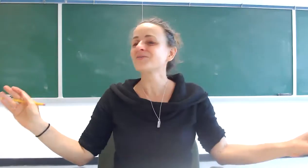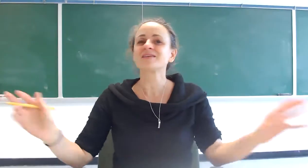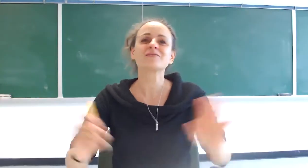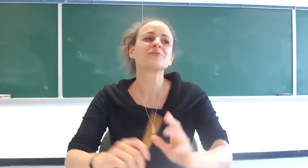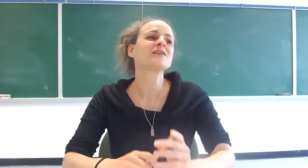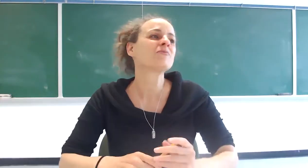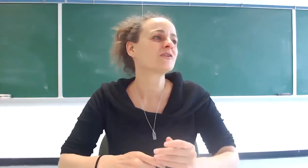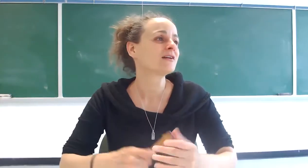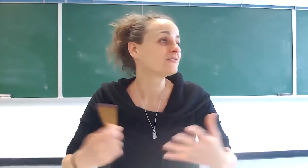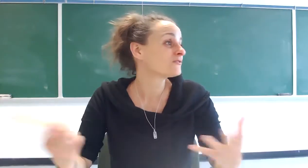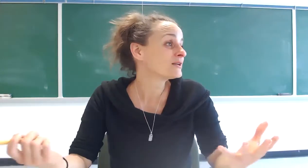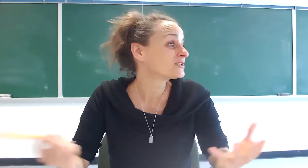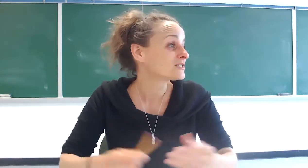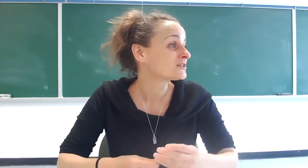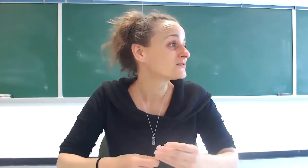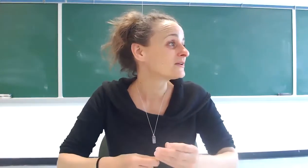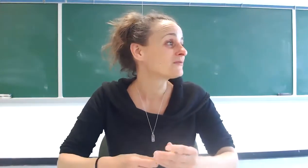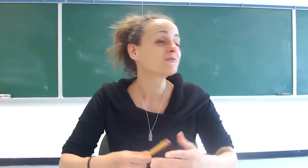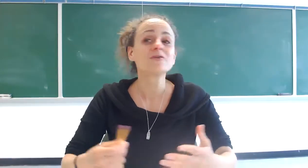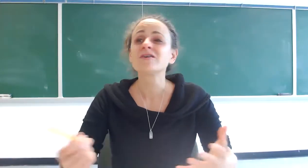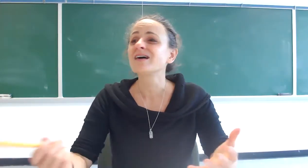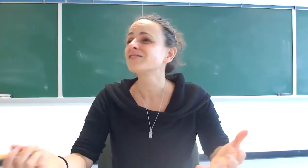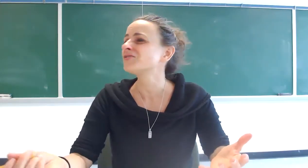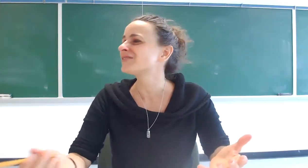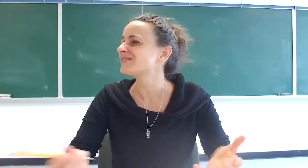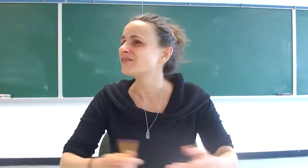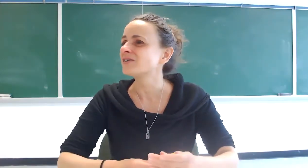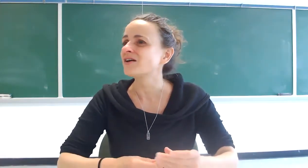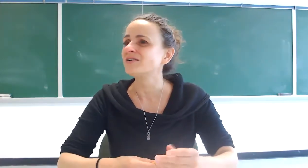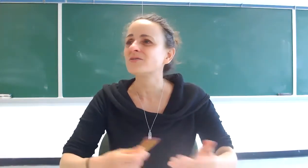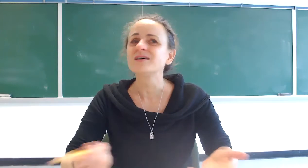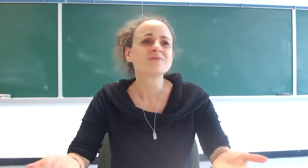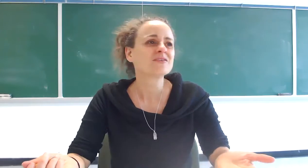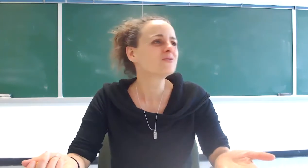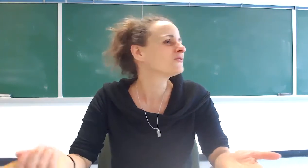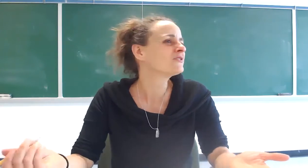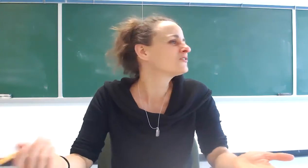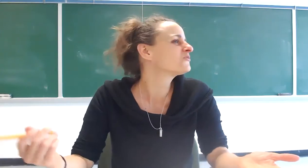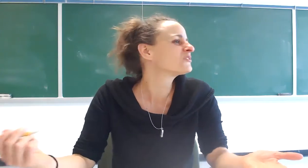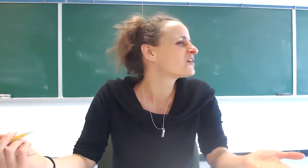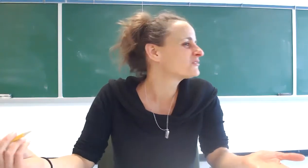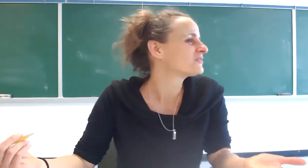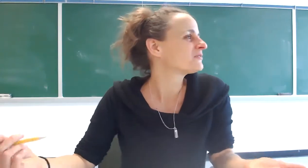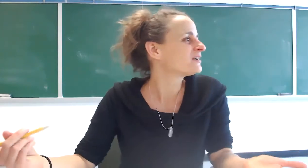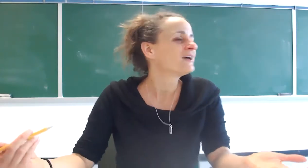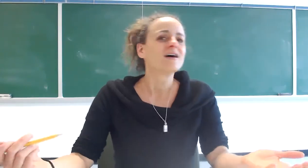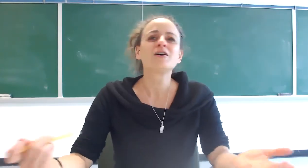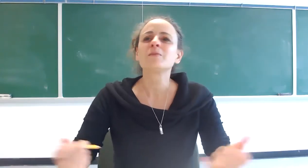it's really important class for relationships right and we learn all kinds of useless stuff in college right I mean who gonna use trigonometry right um